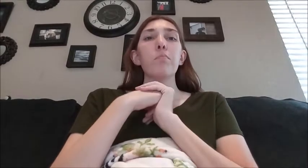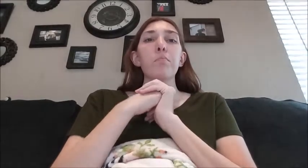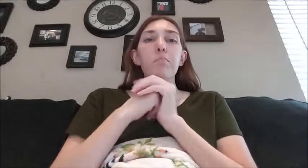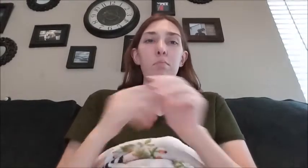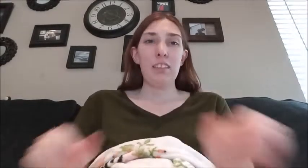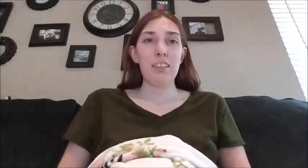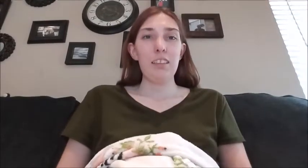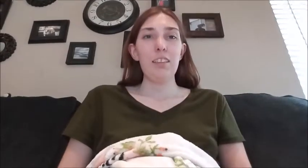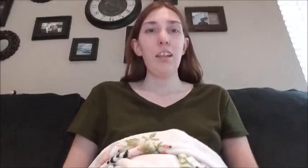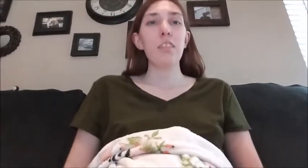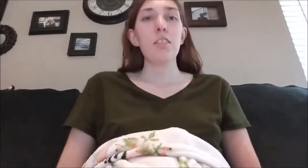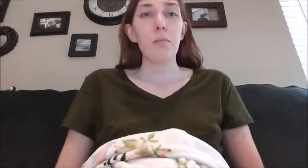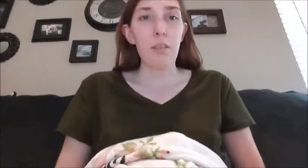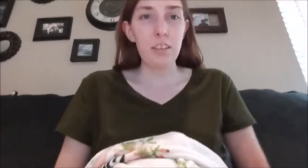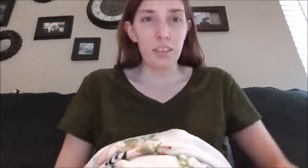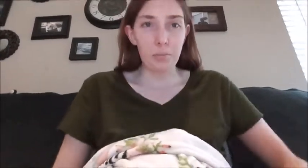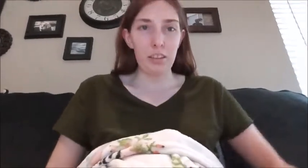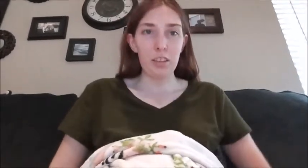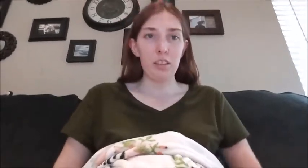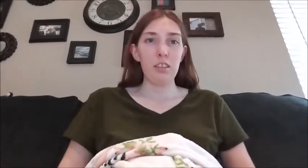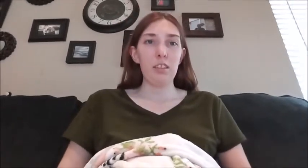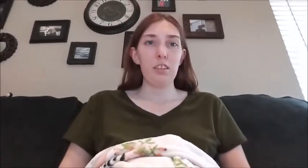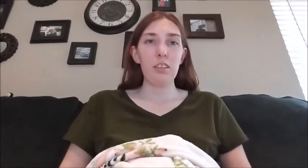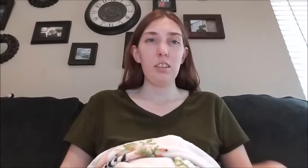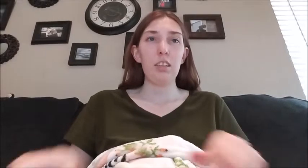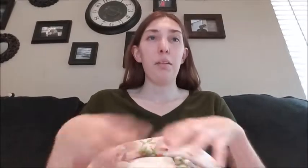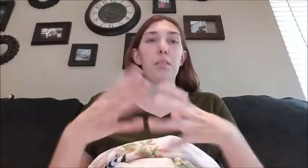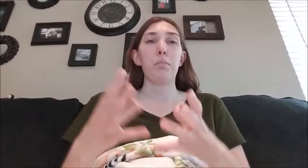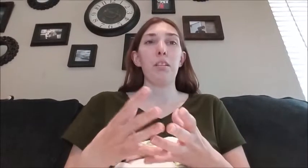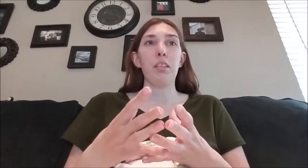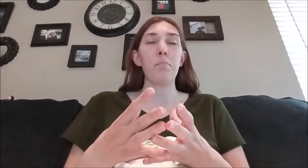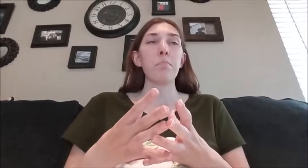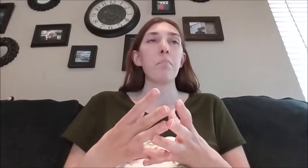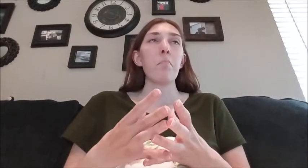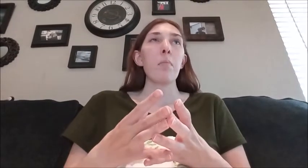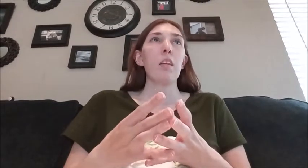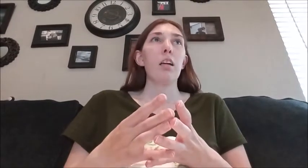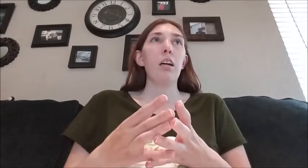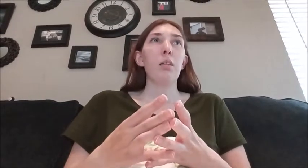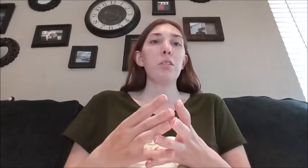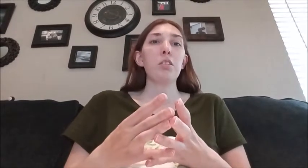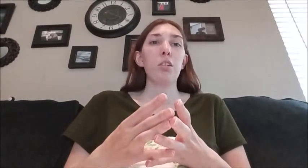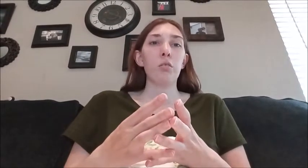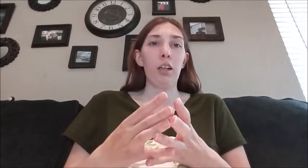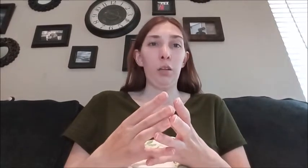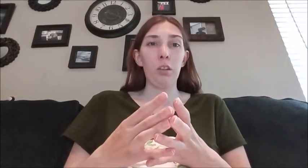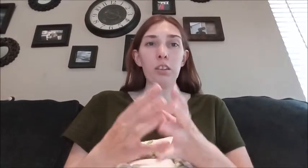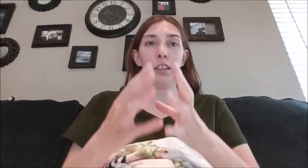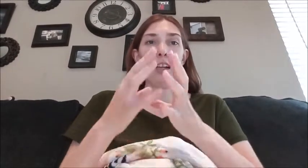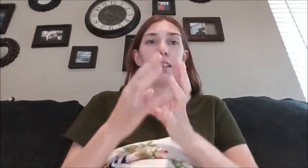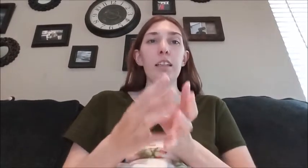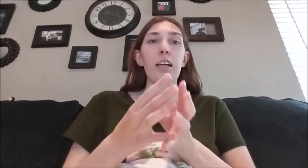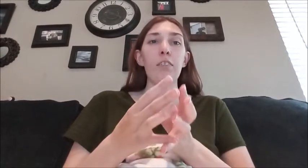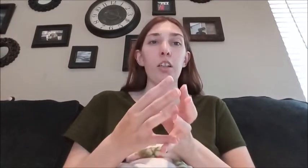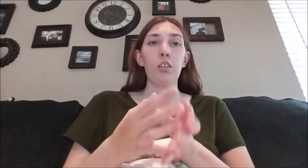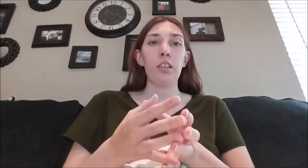I'm gonna do my best to explain this to the best of my ability so I will say I did have COVID